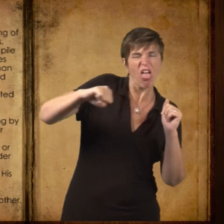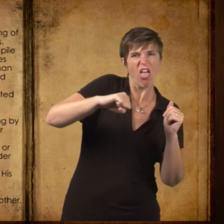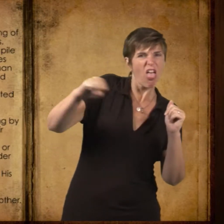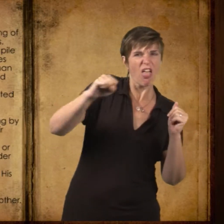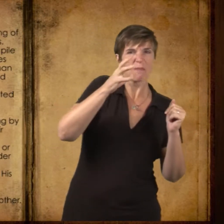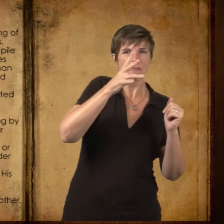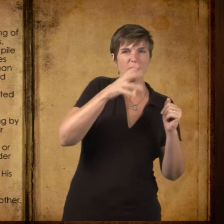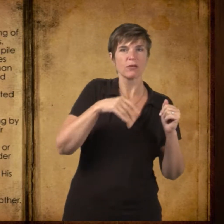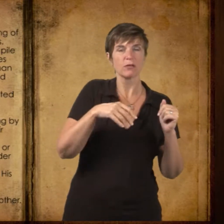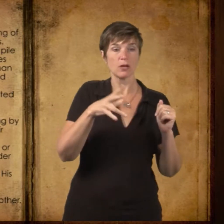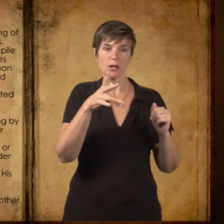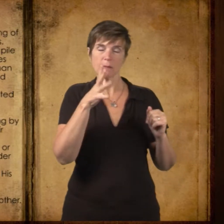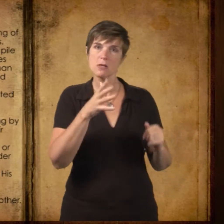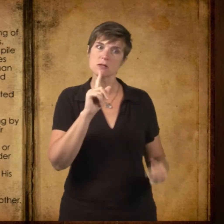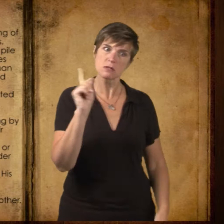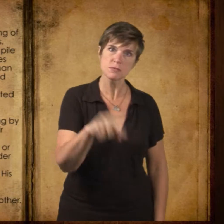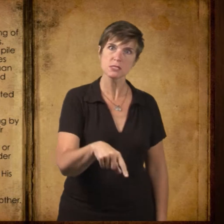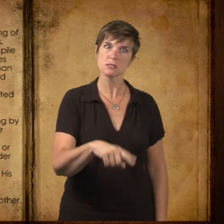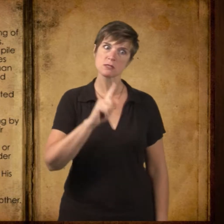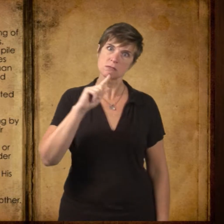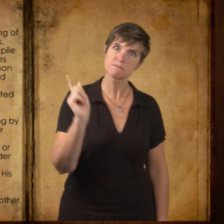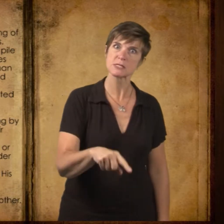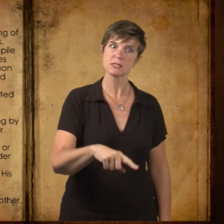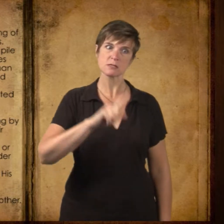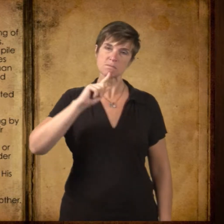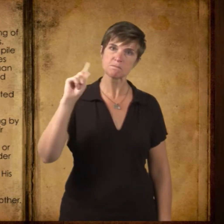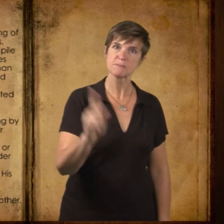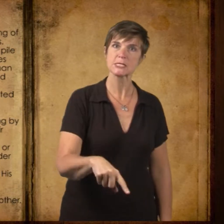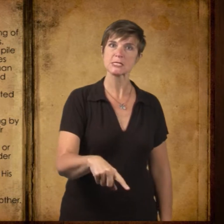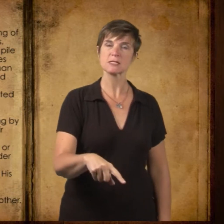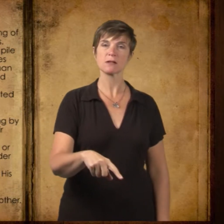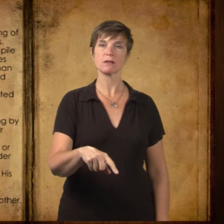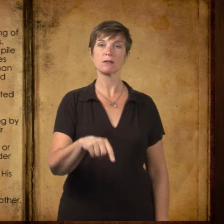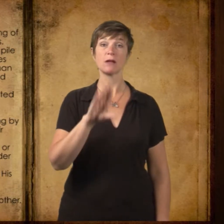and ran, laughing, back to the pile of stones.